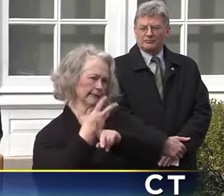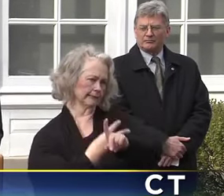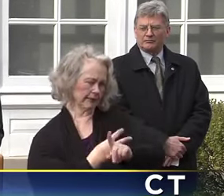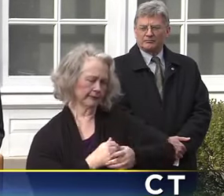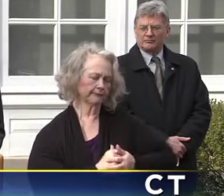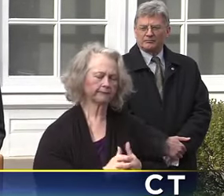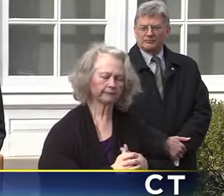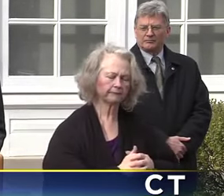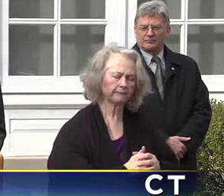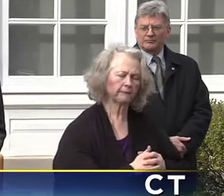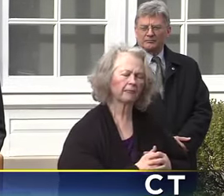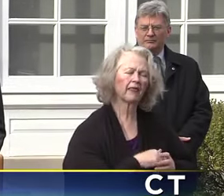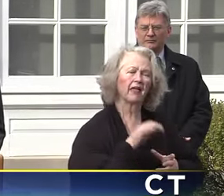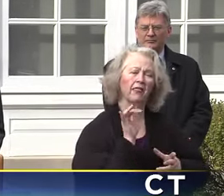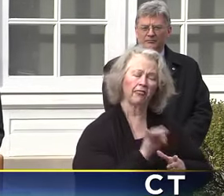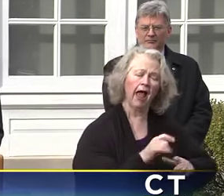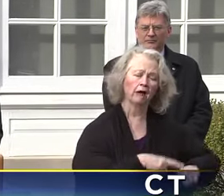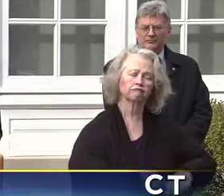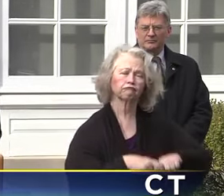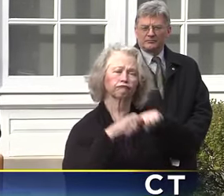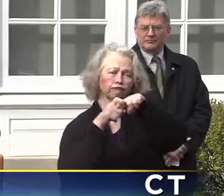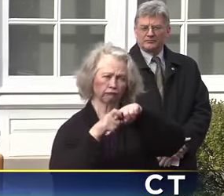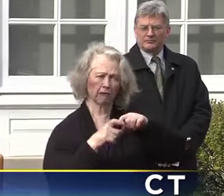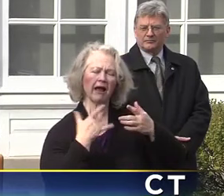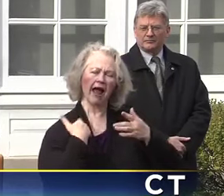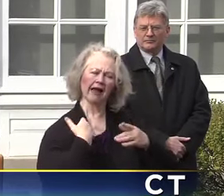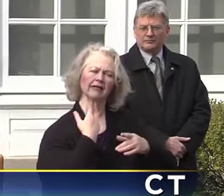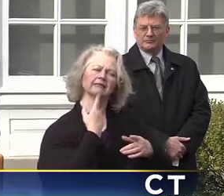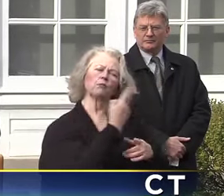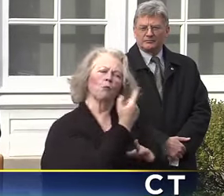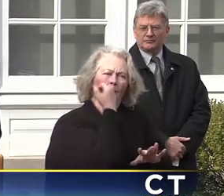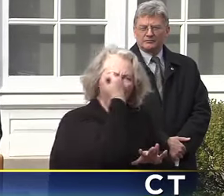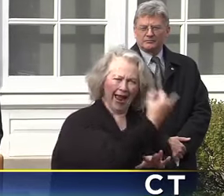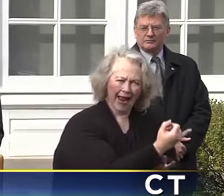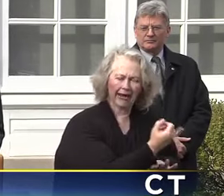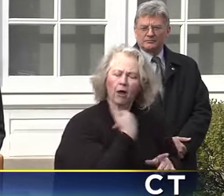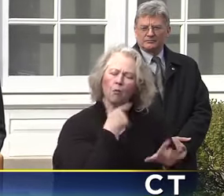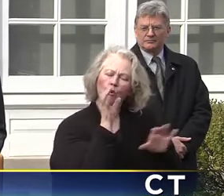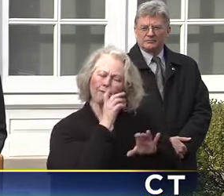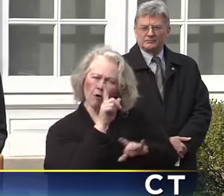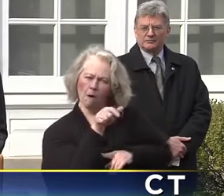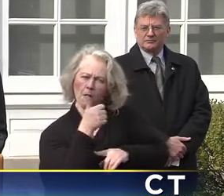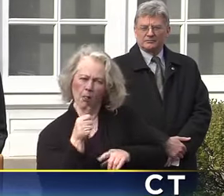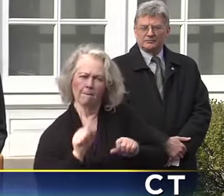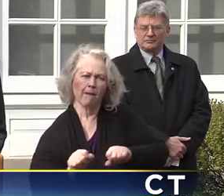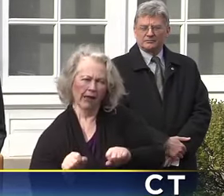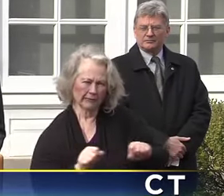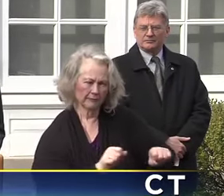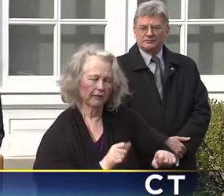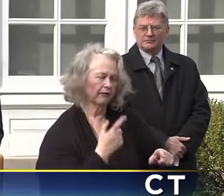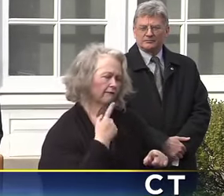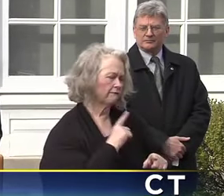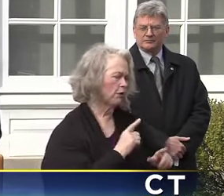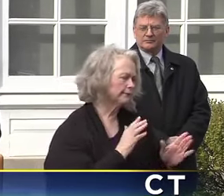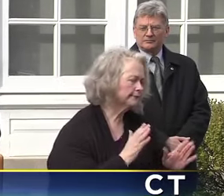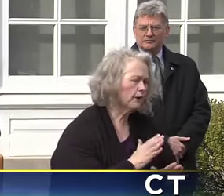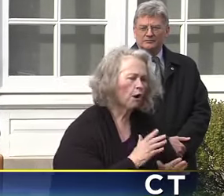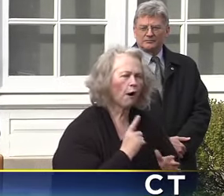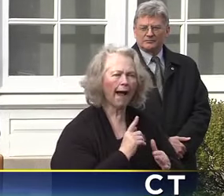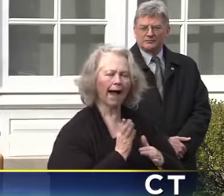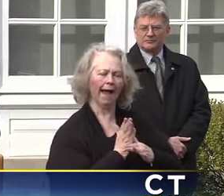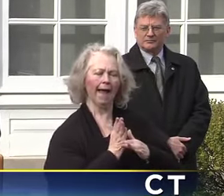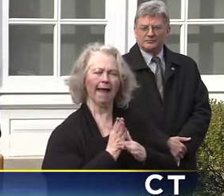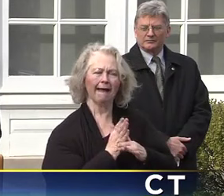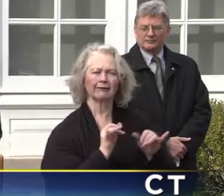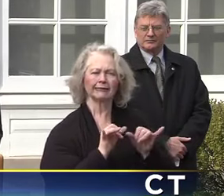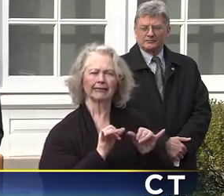forbearance is something that we continue to work on. Are there more ways we can explore this and provide this relief, in particular to small and mid-sized businesses? And I